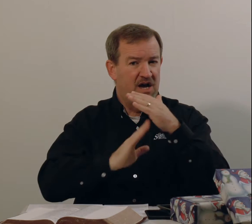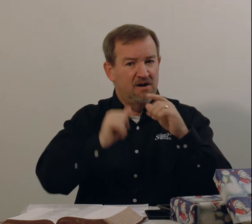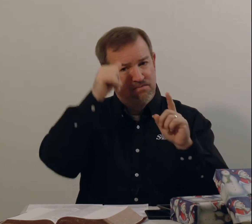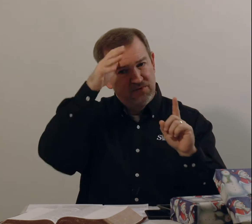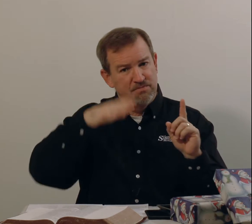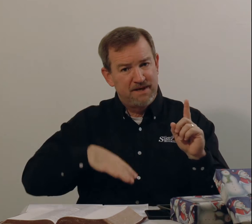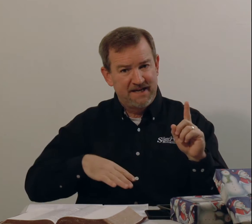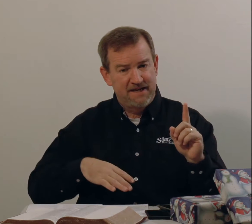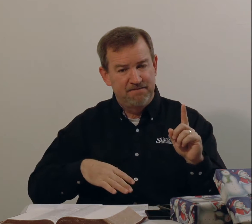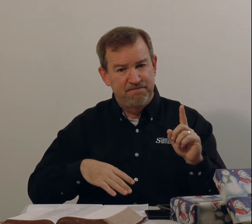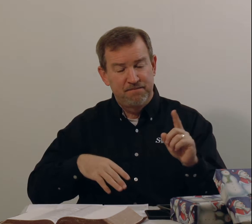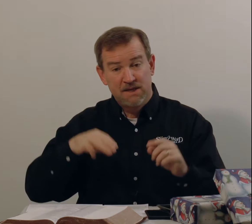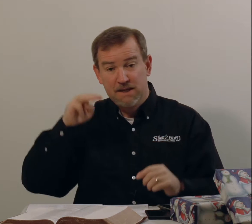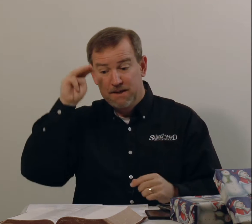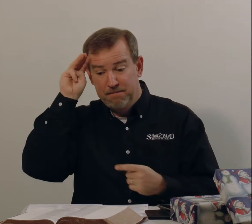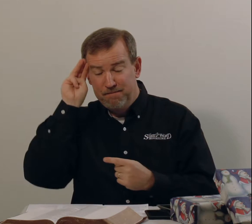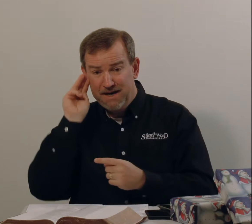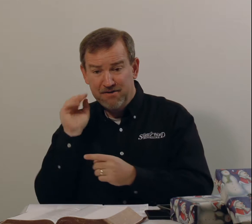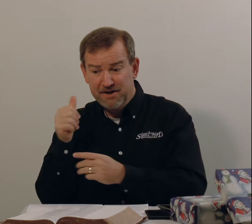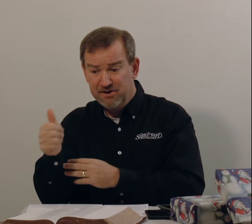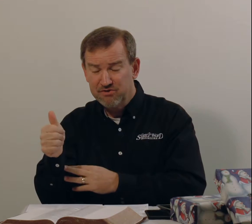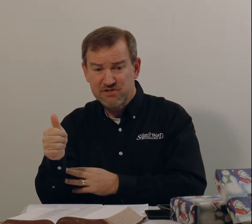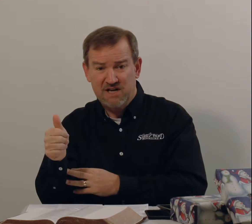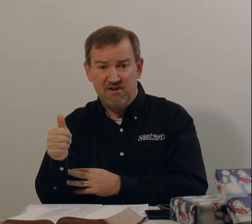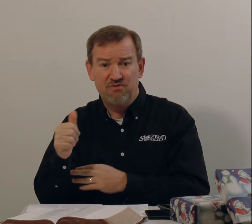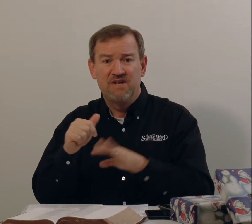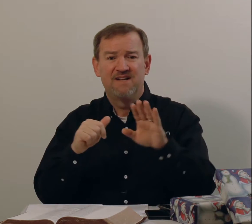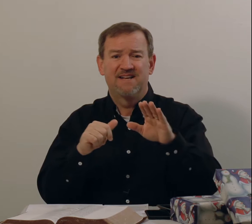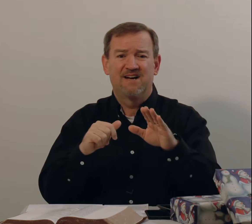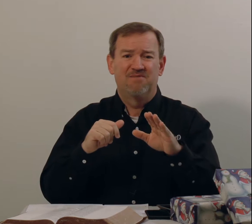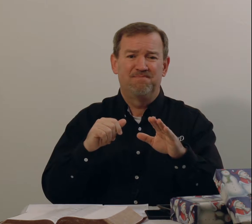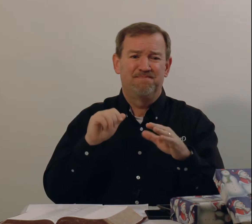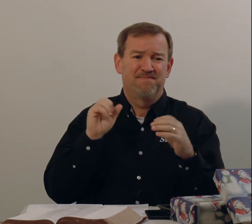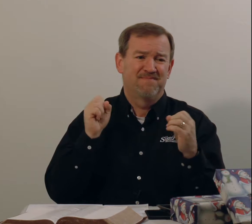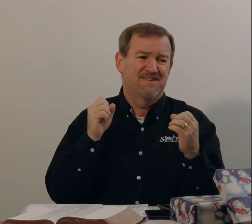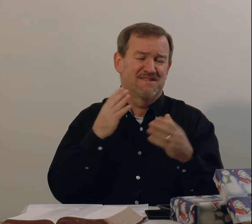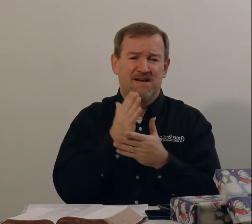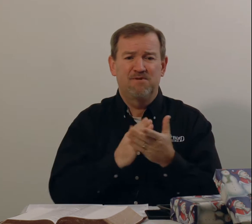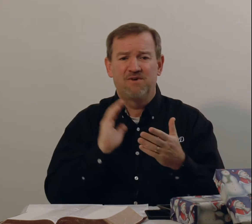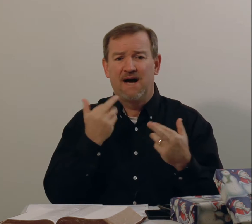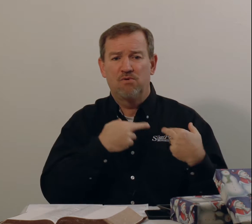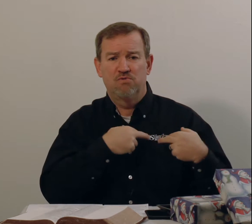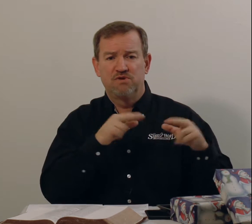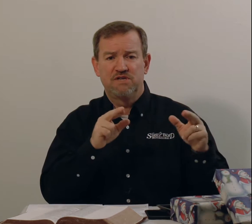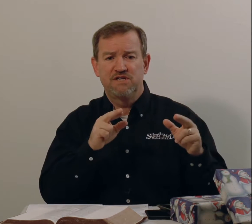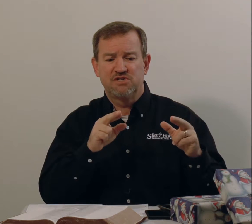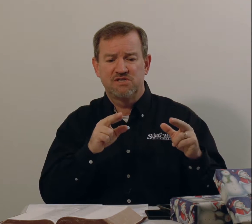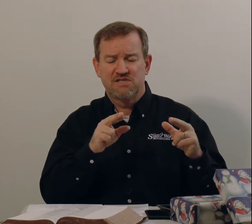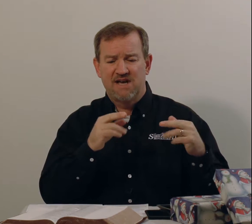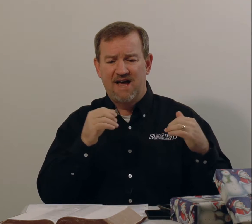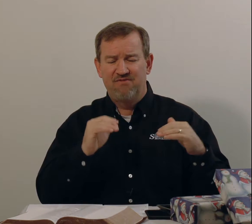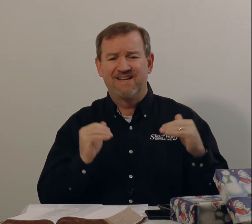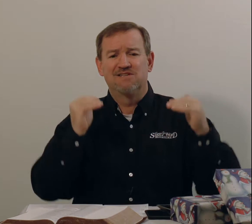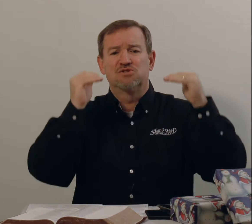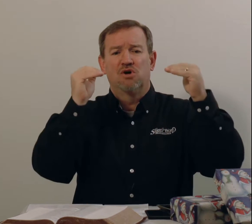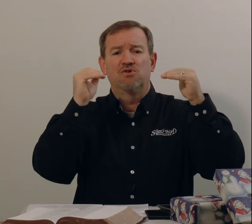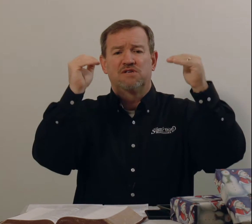humble man. Mary herself. Now, some of our religions have exalted